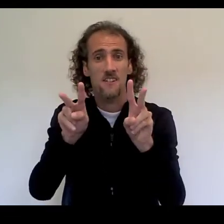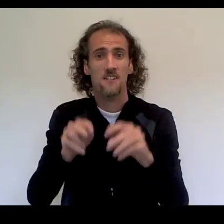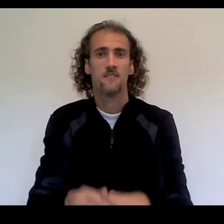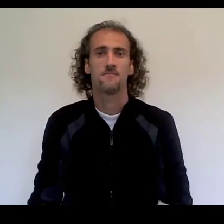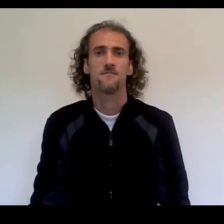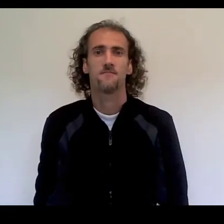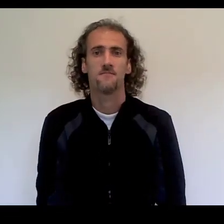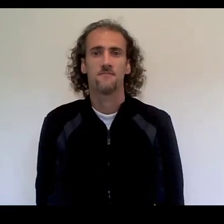for Thank